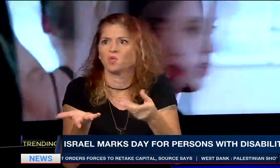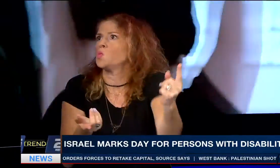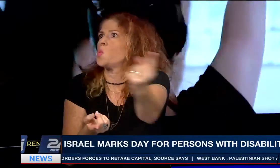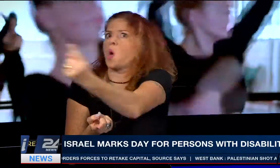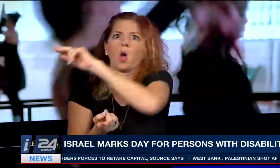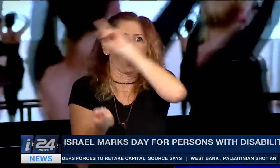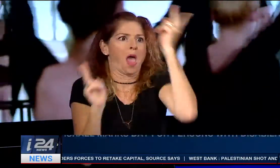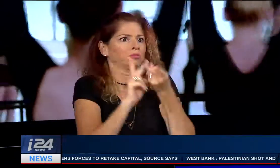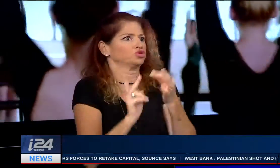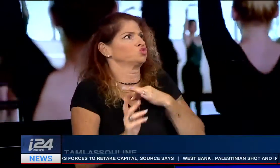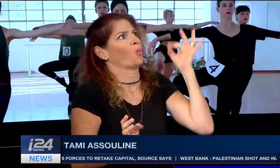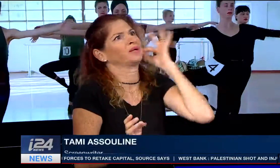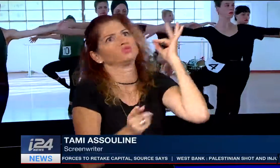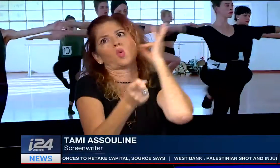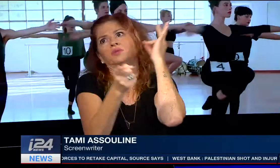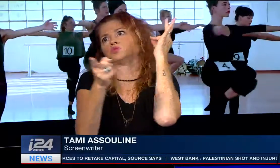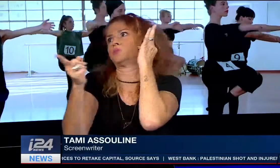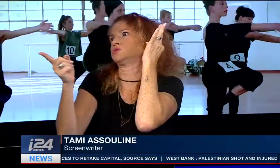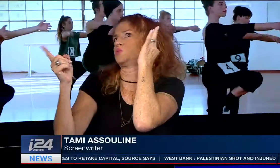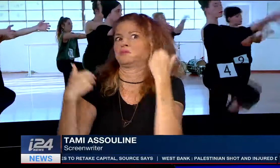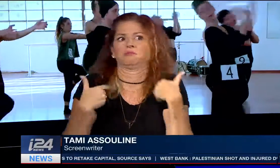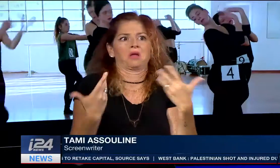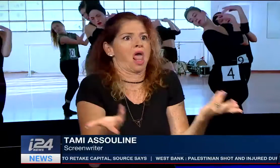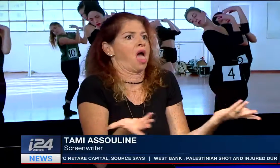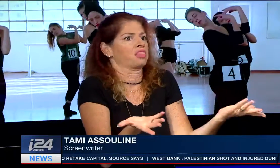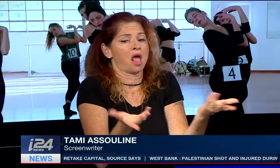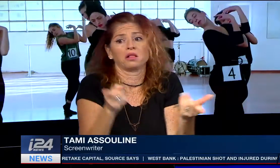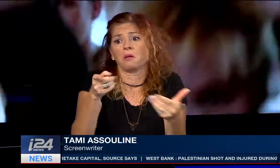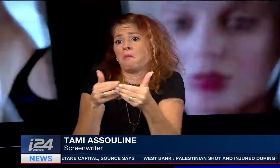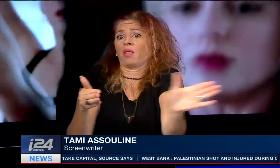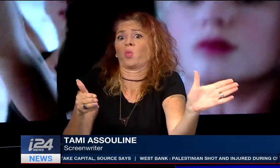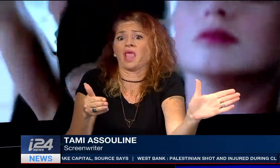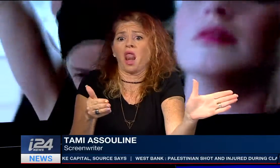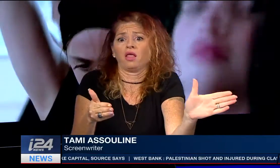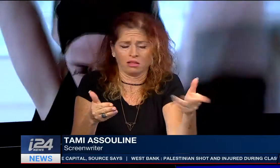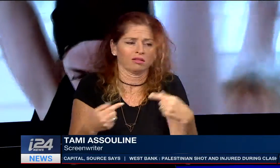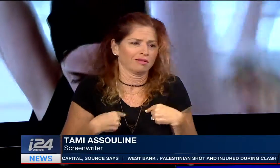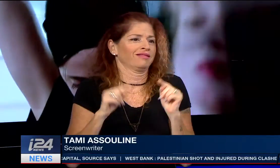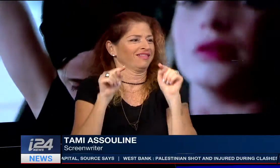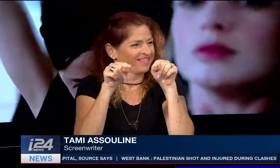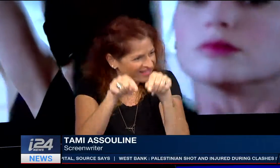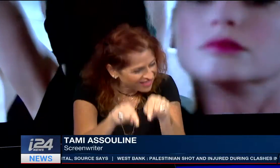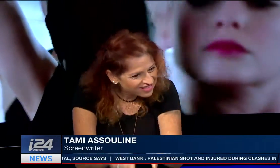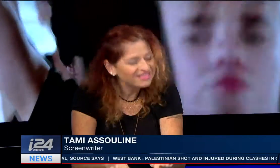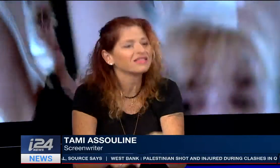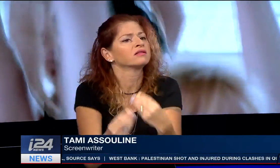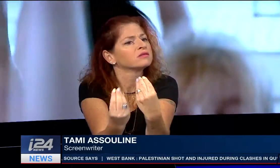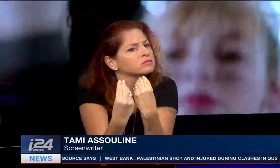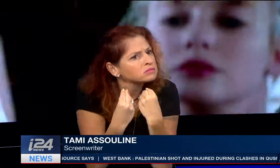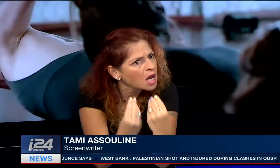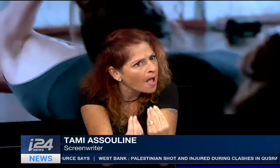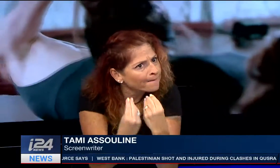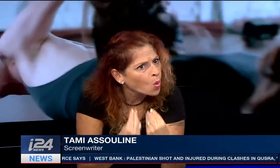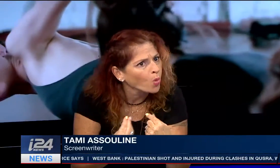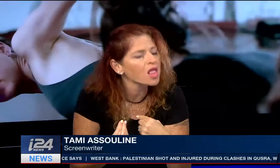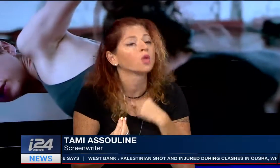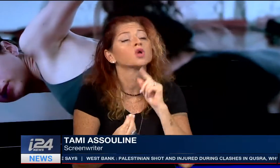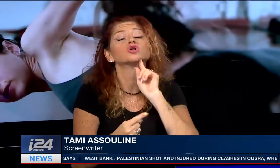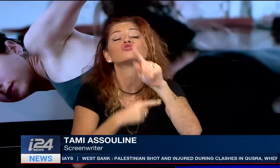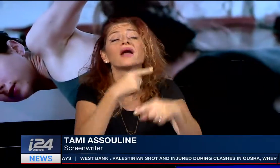it before. All my word is, you know, like all around us are hearing people. And suddenly, Gesher opened the door for us. They teach us everything how to